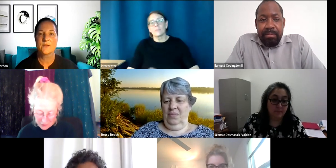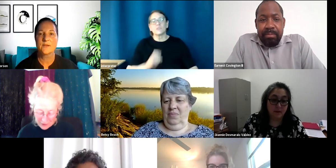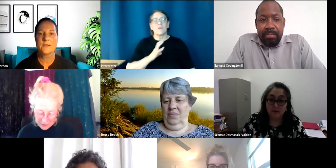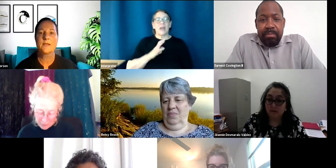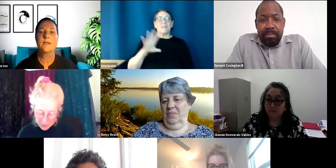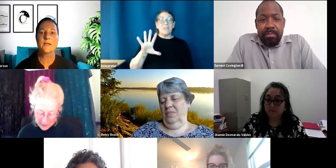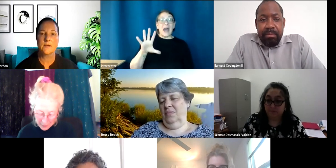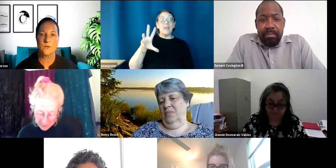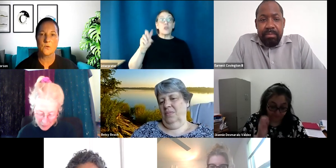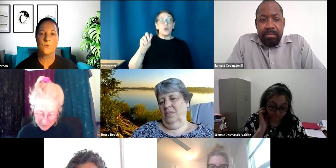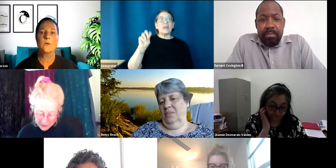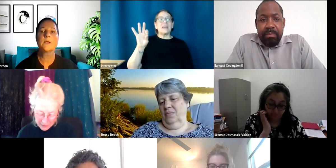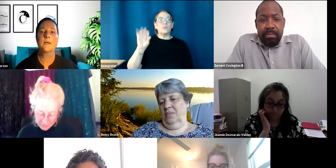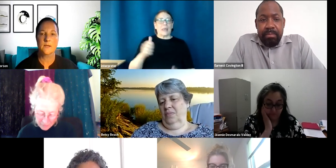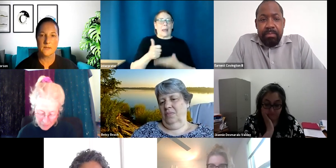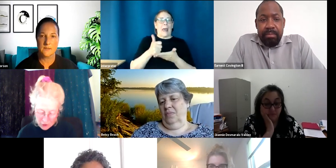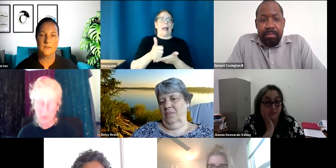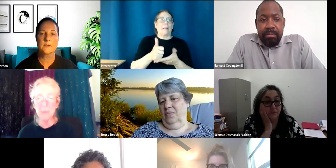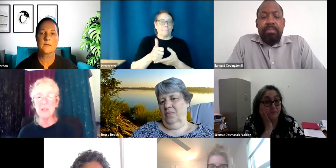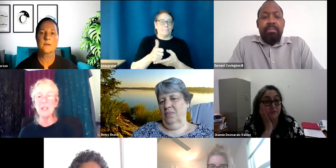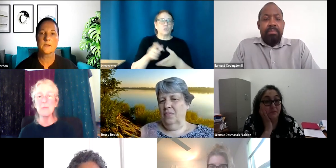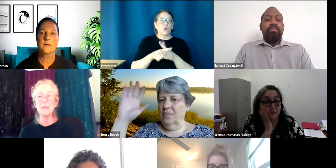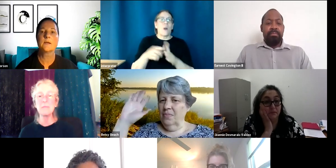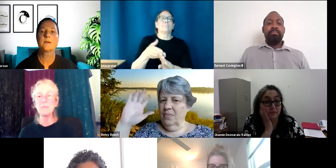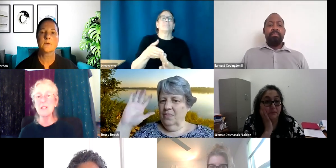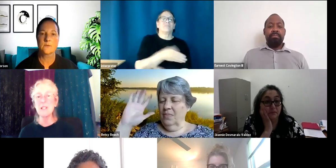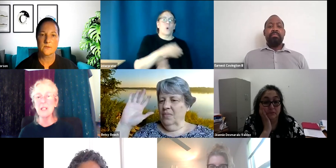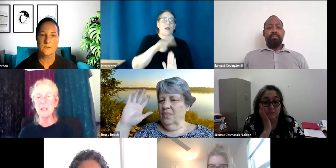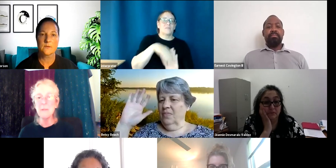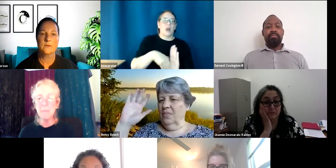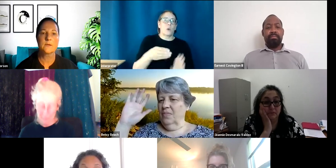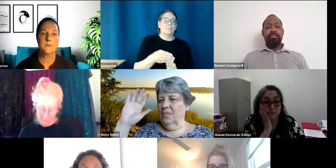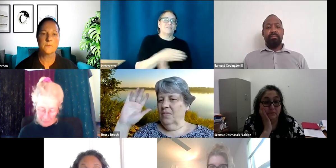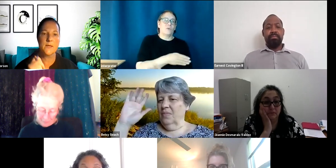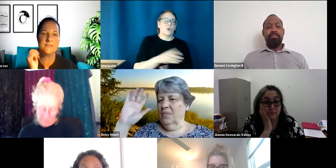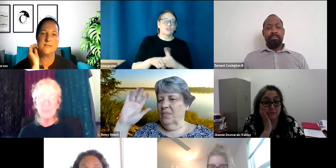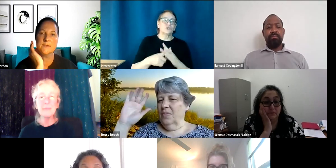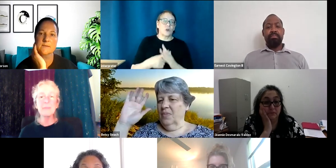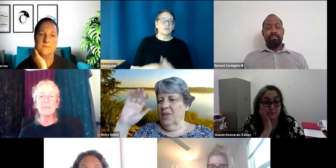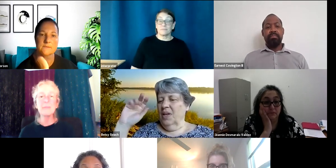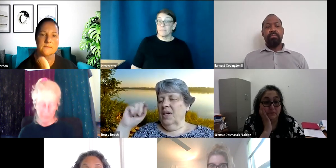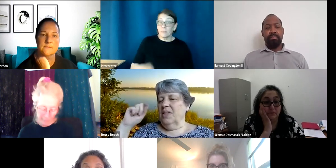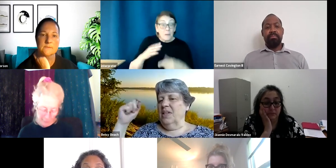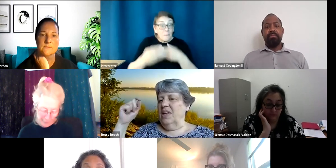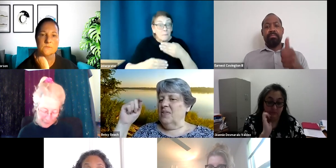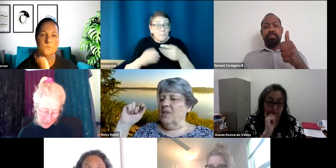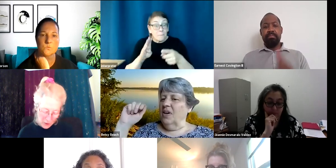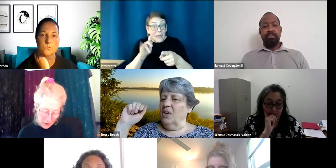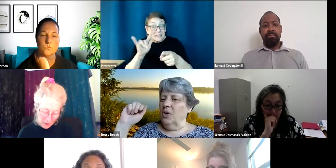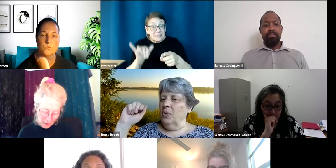we're, if we want to help out, we show up and see what, what's needed. Betsy? Denise, are you